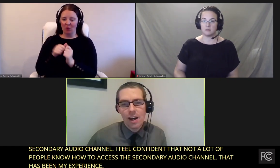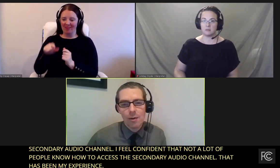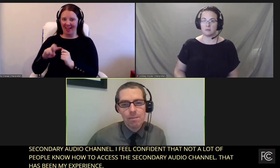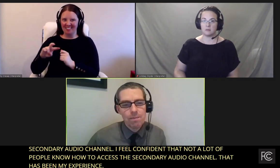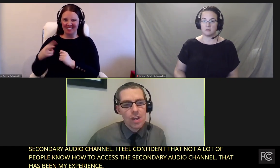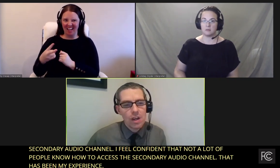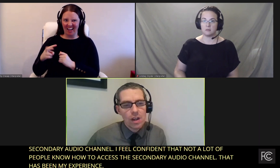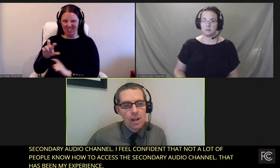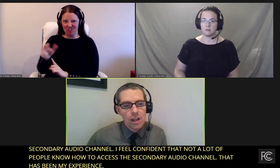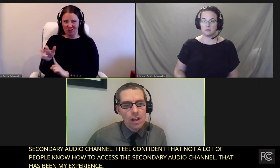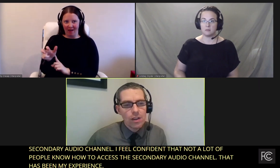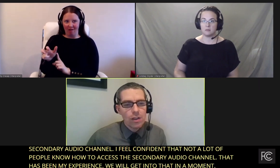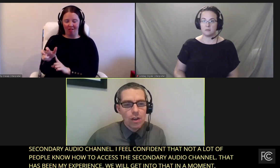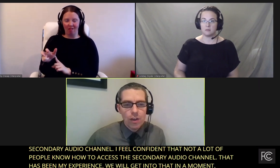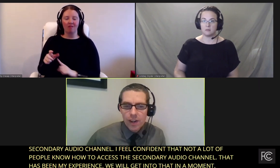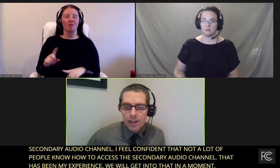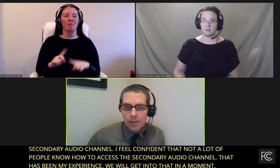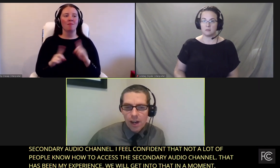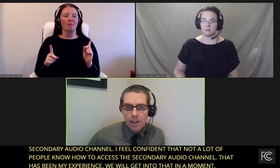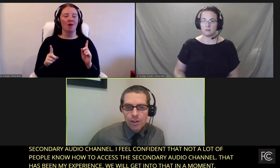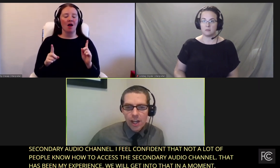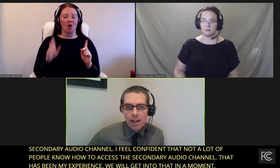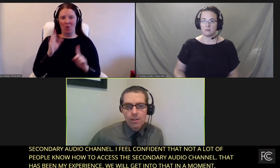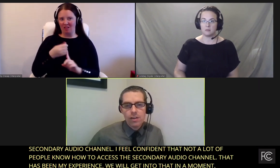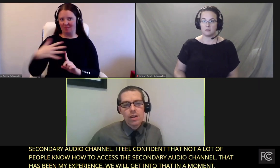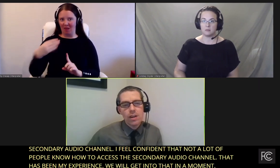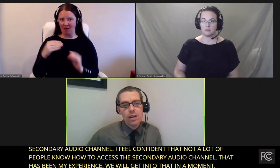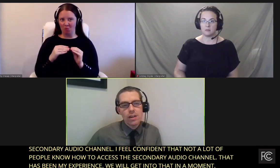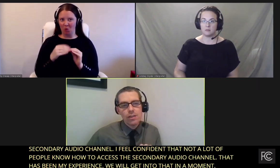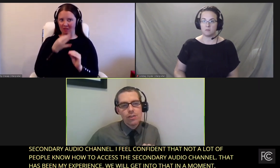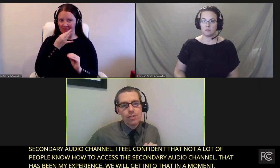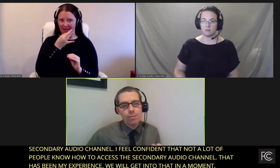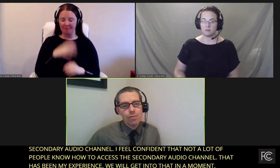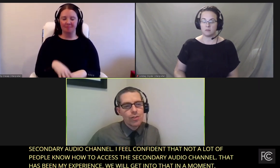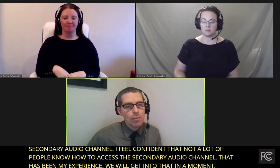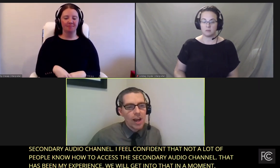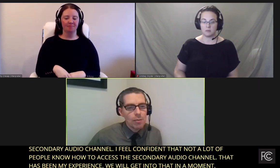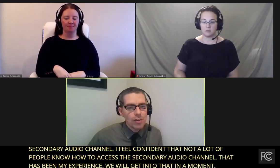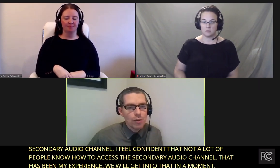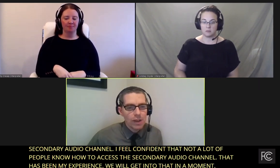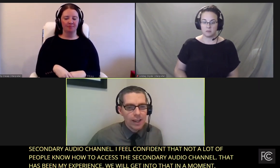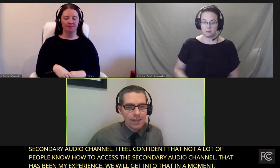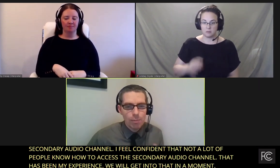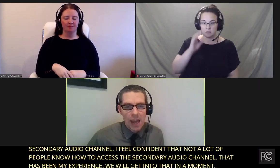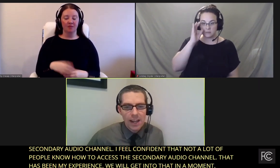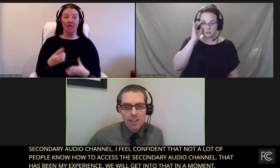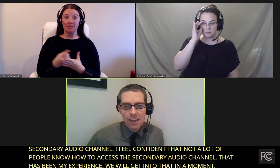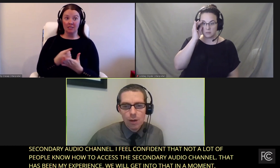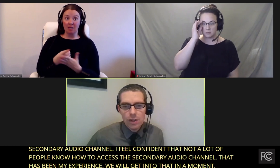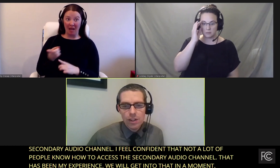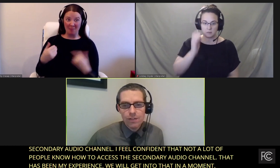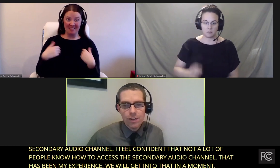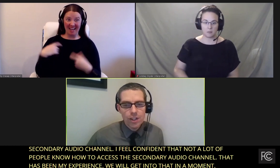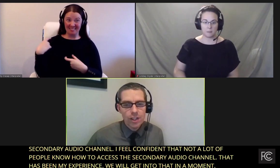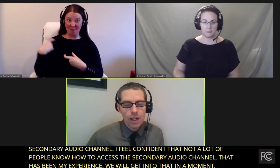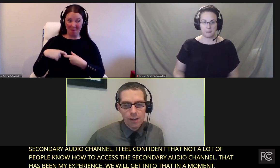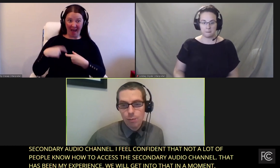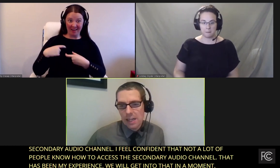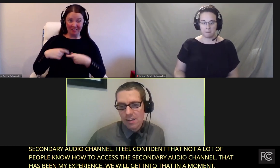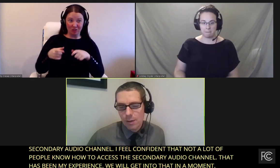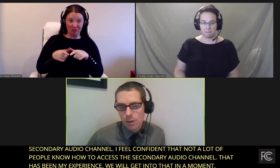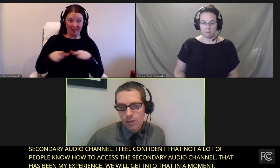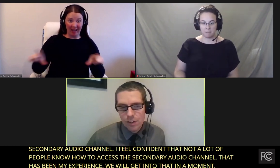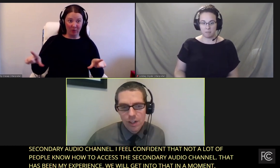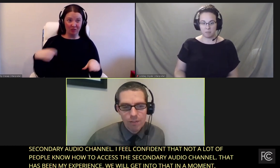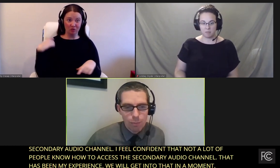the secondary audio channel sometimes is playing Spanish language version,